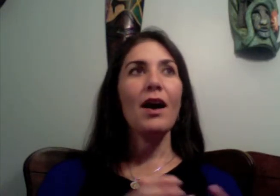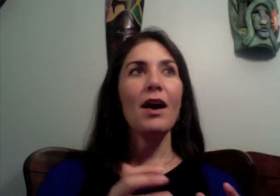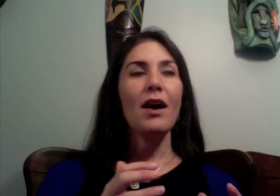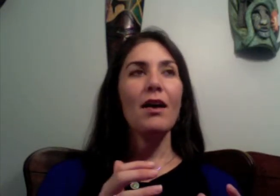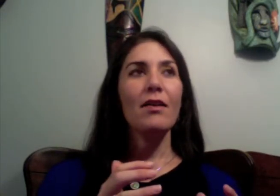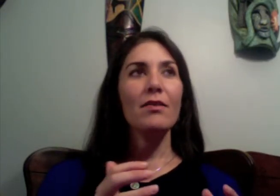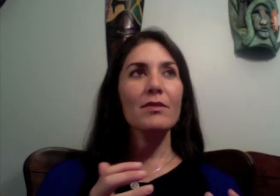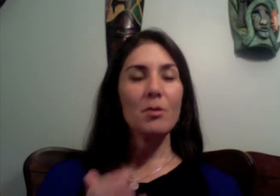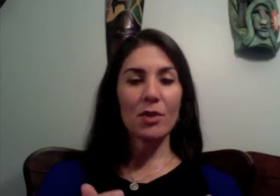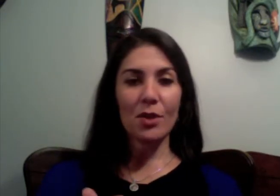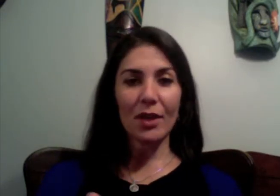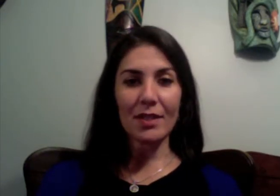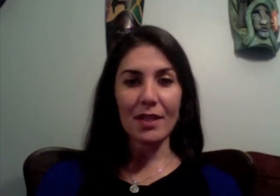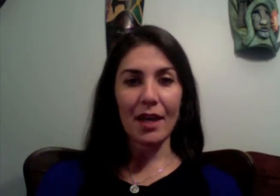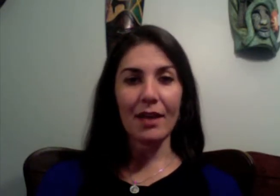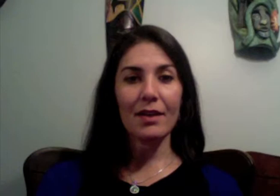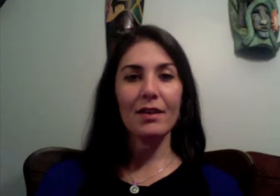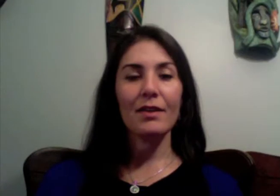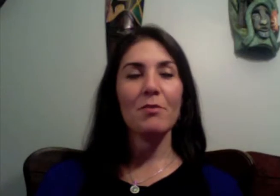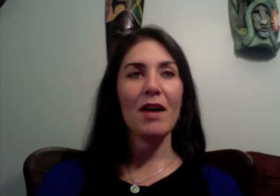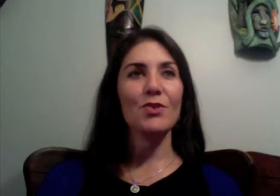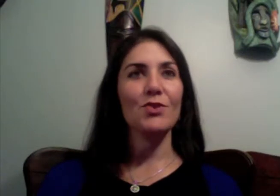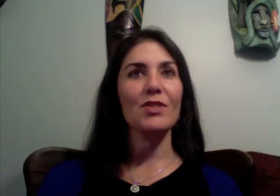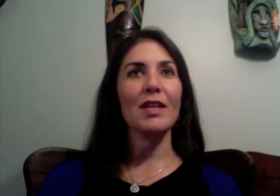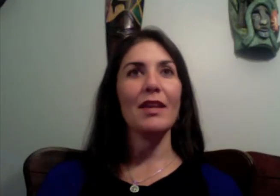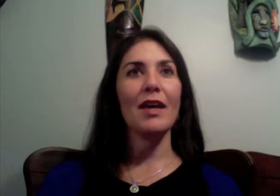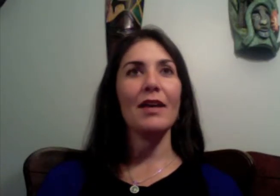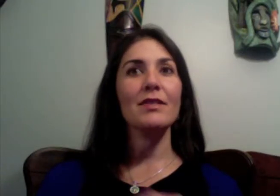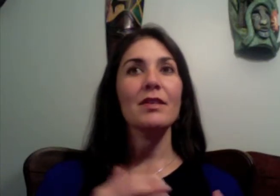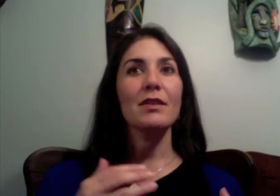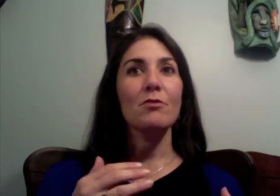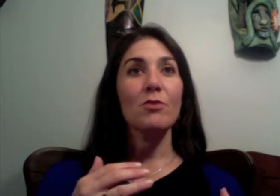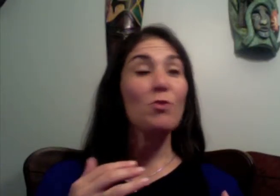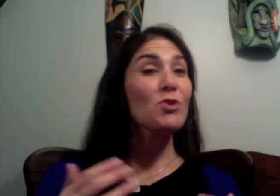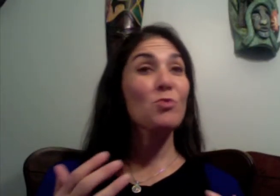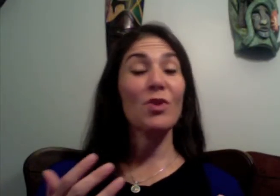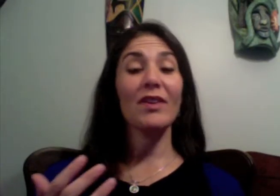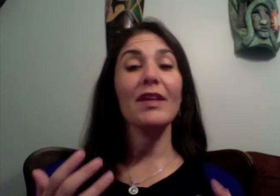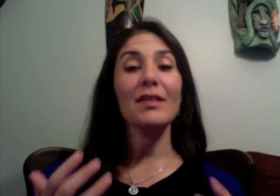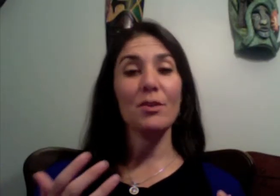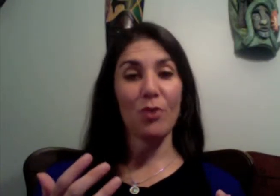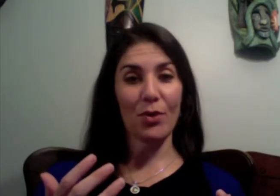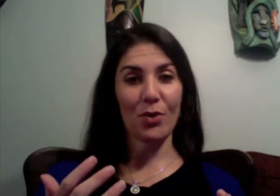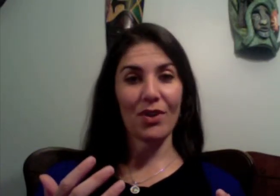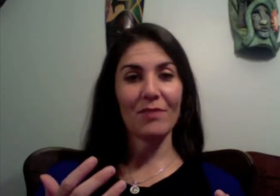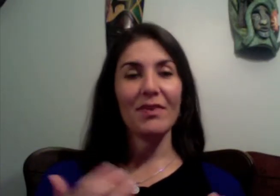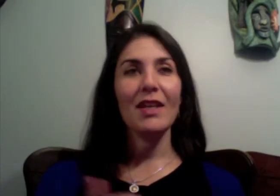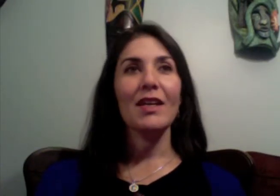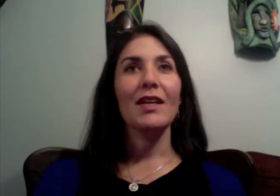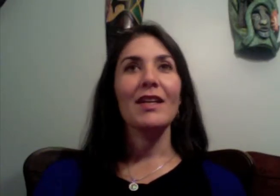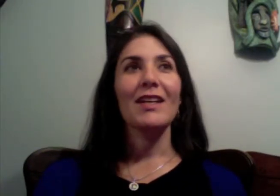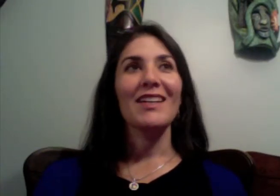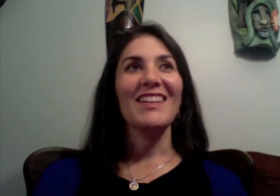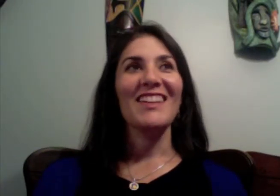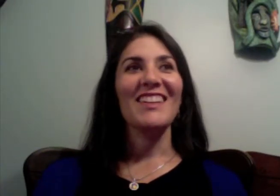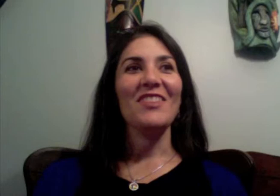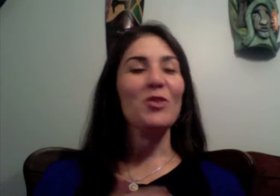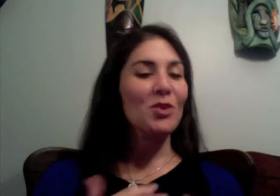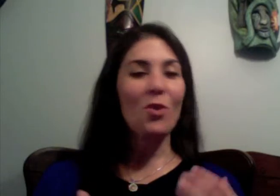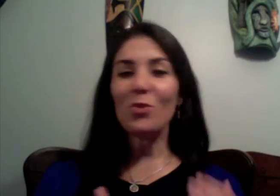how some of the yogis say the masters say that the most important thing is the breath work if you can only